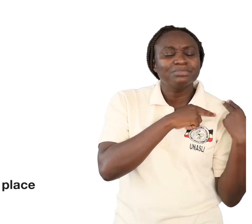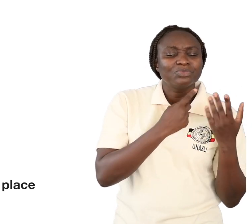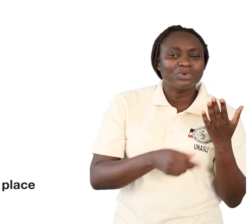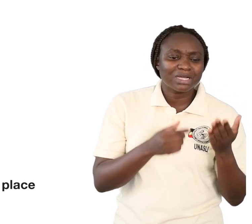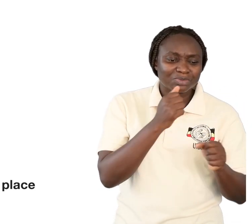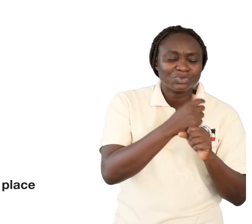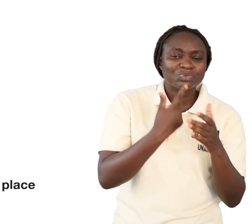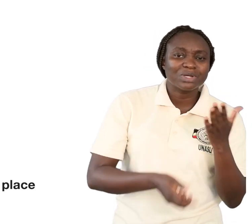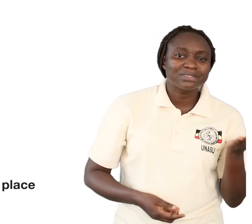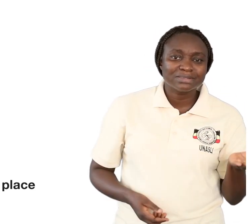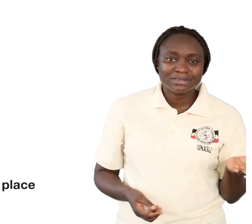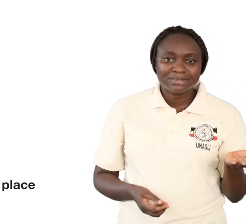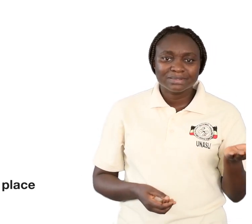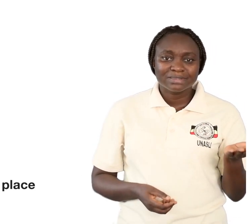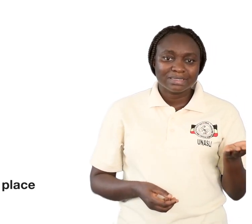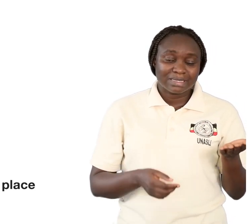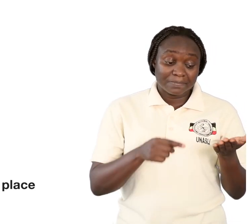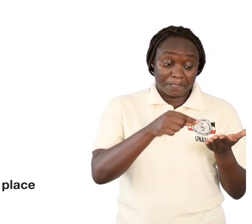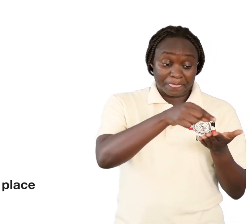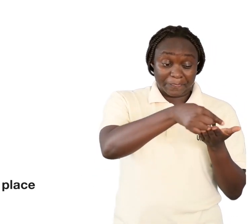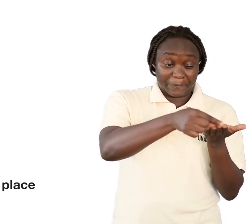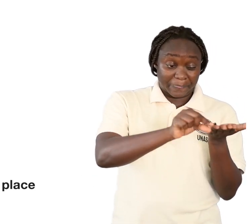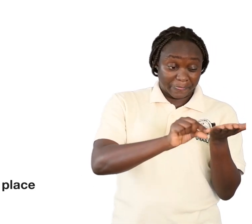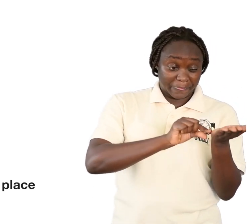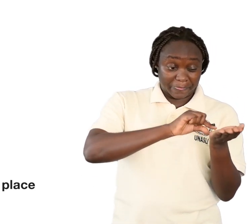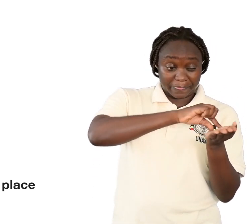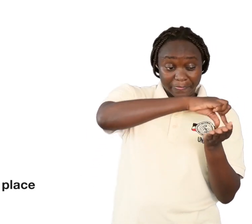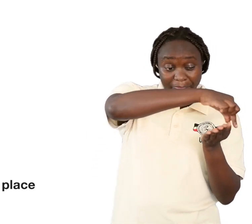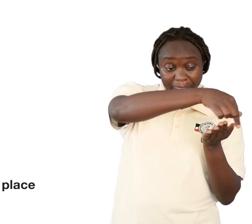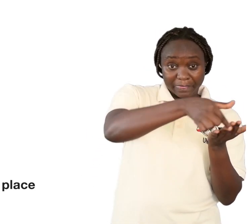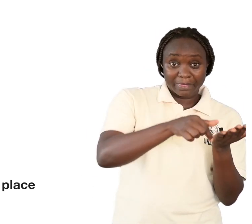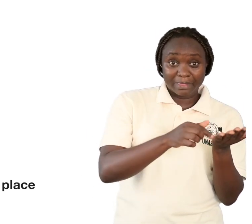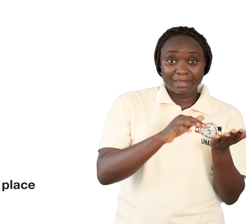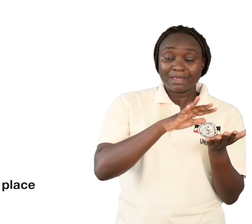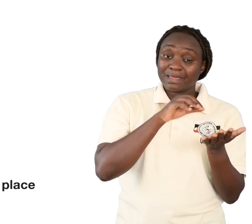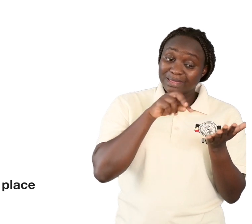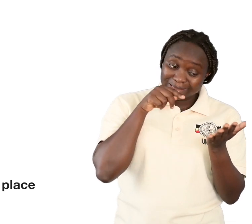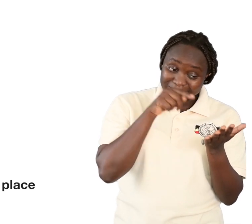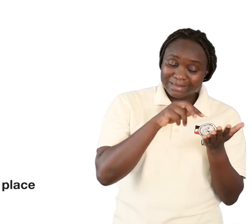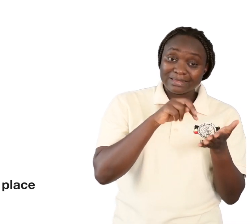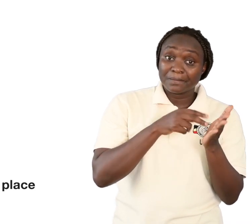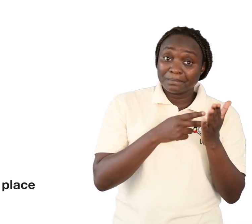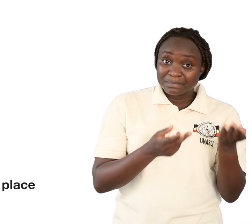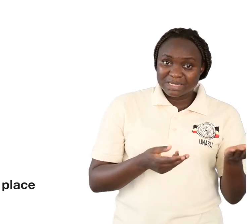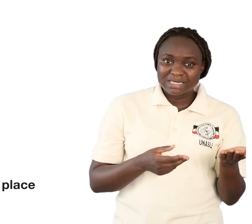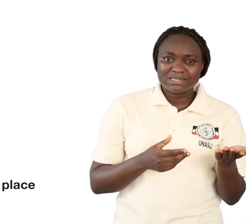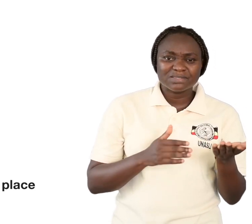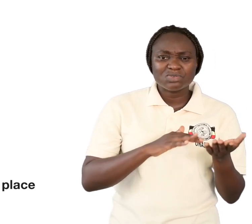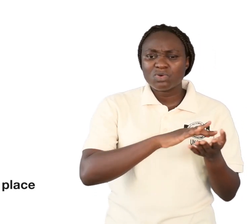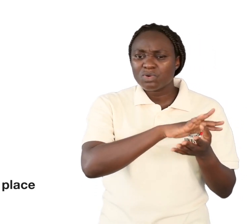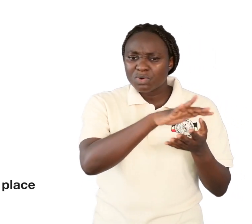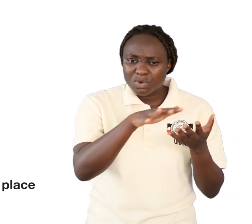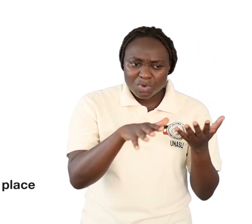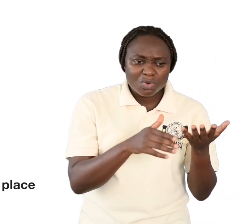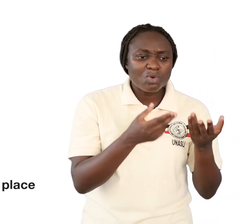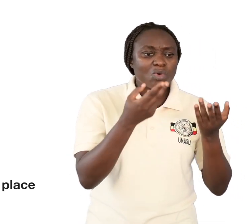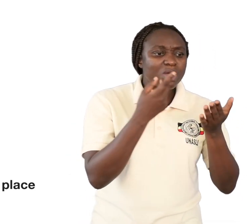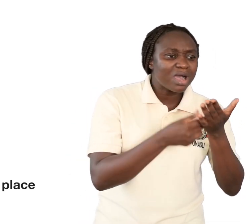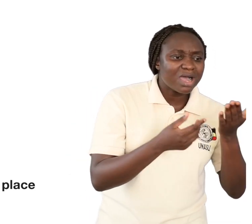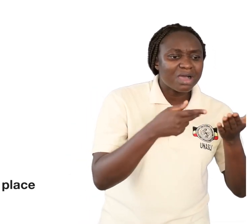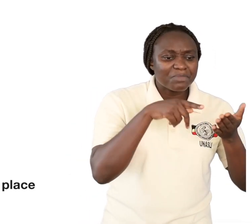The cytoplasm is where all the activities that take place in the cell,